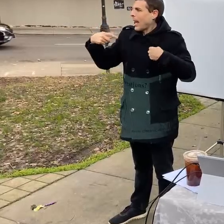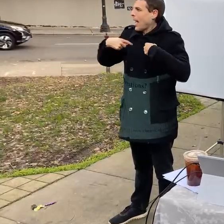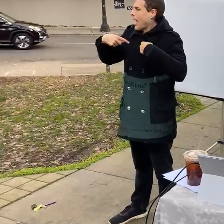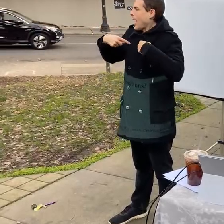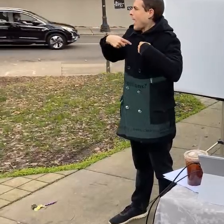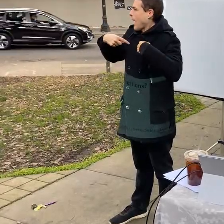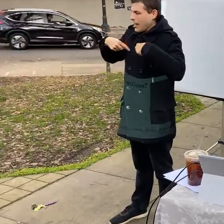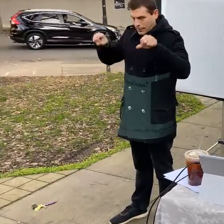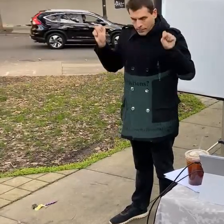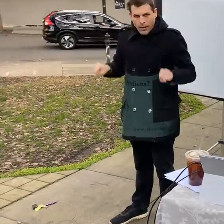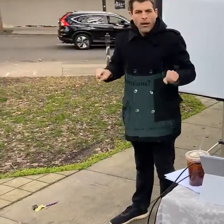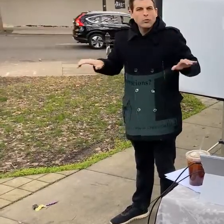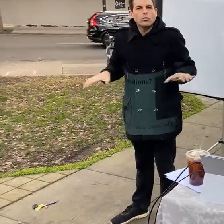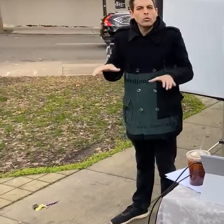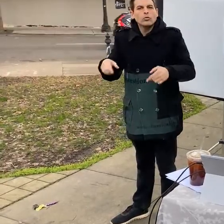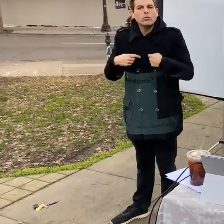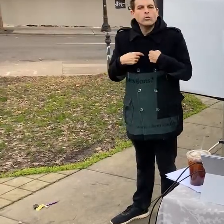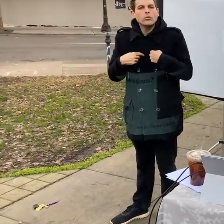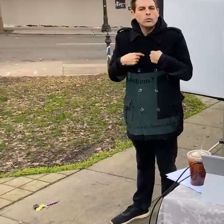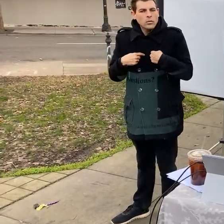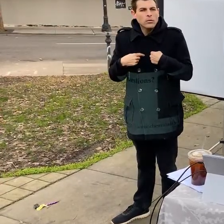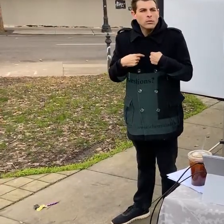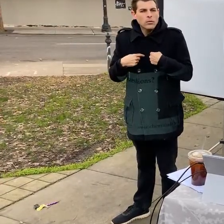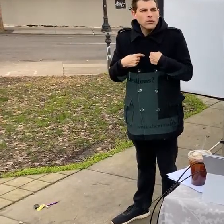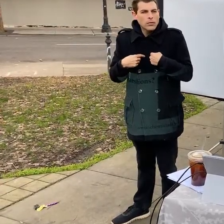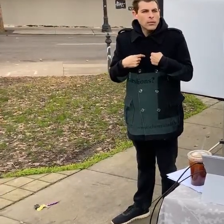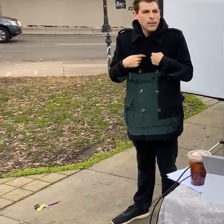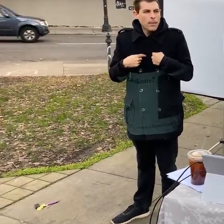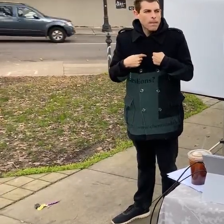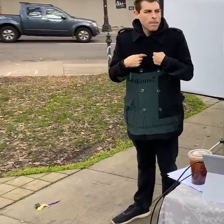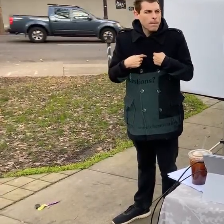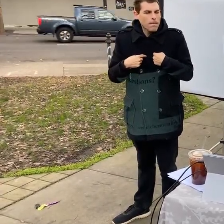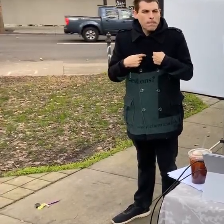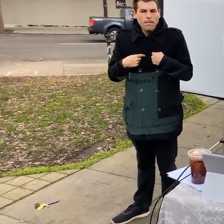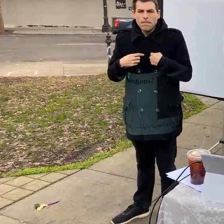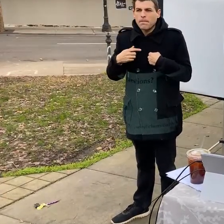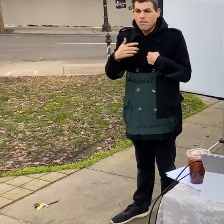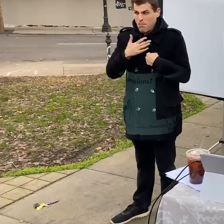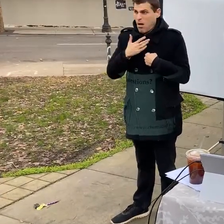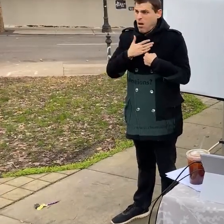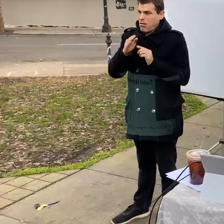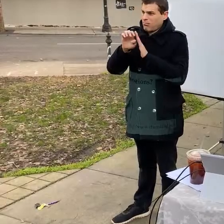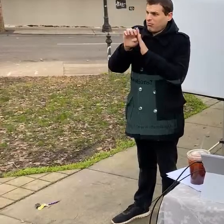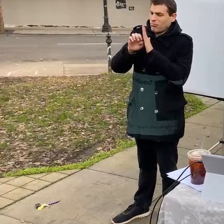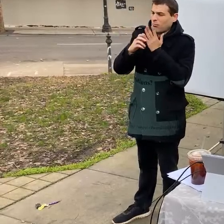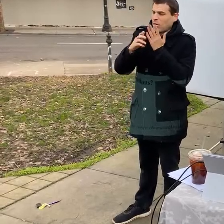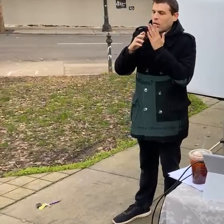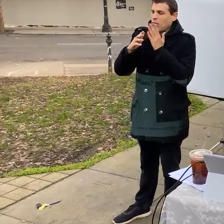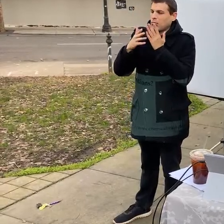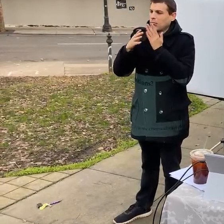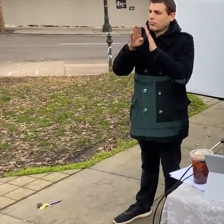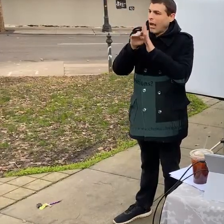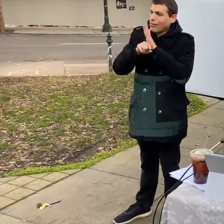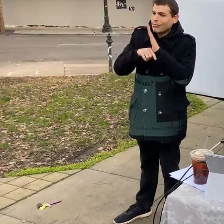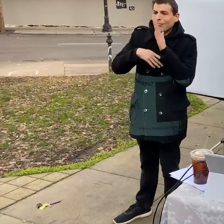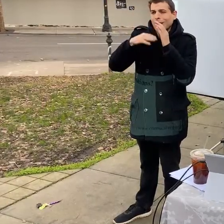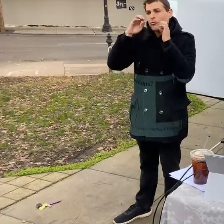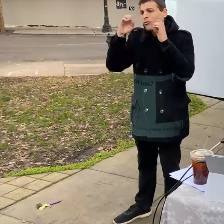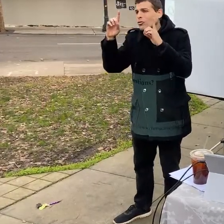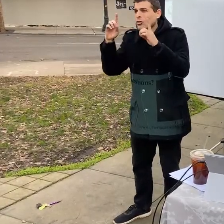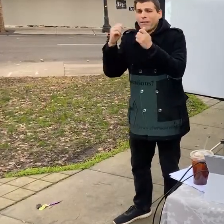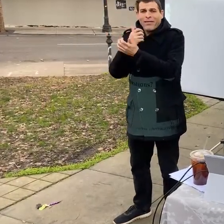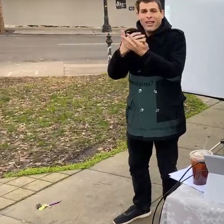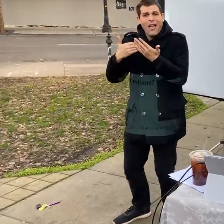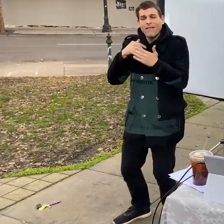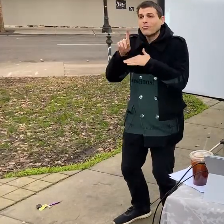leverage the like the significant educational and like background and privilege that i have experienced by